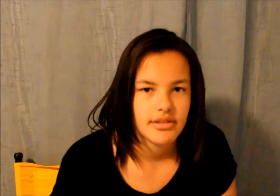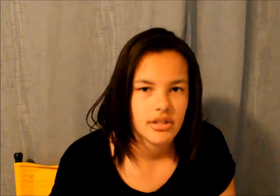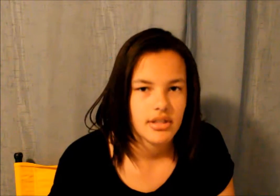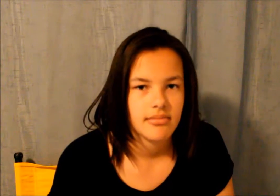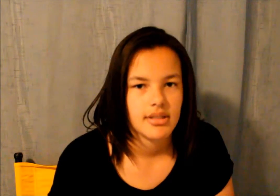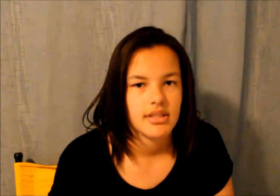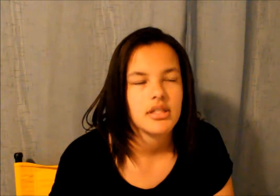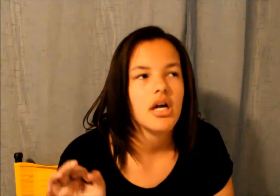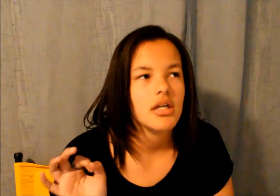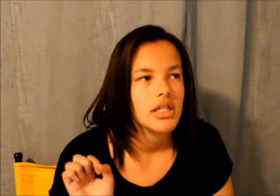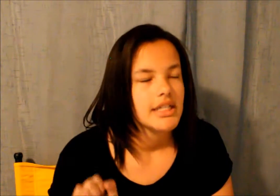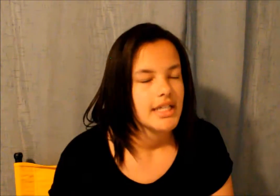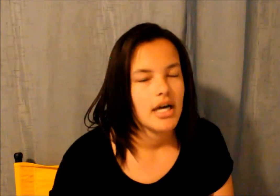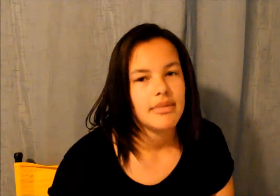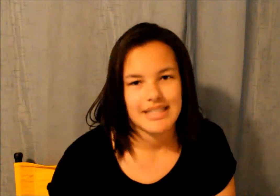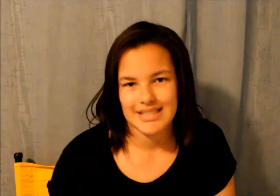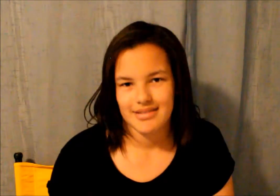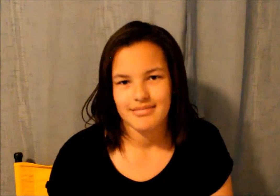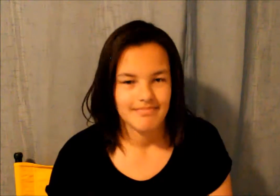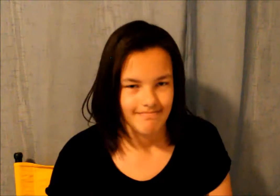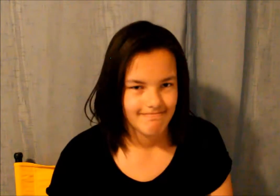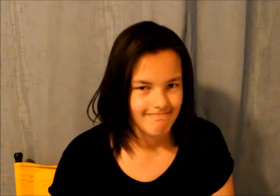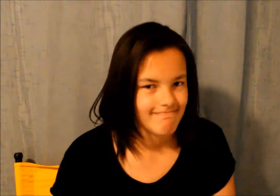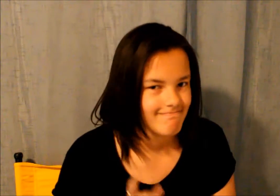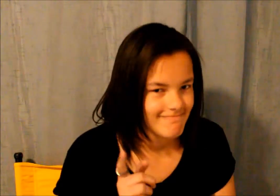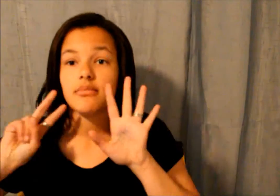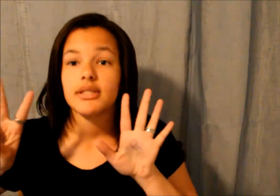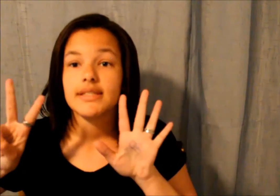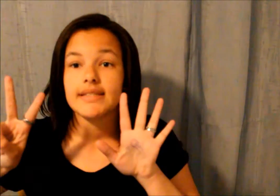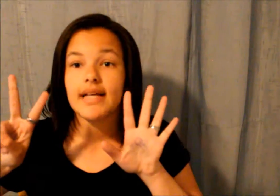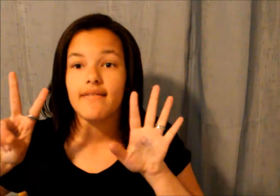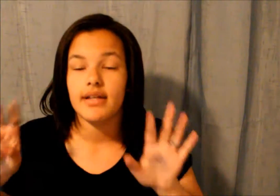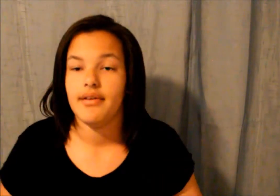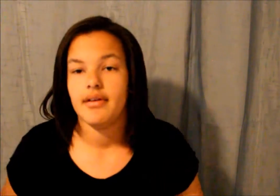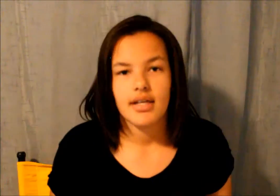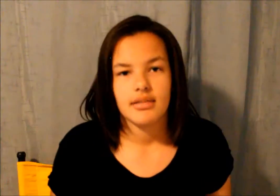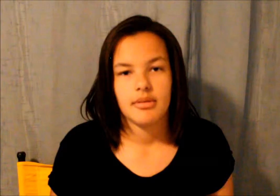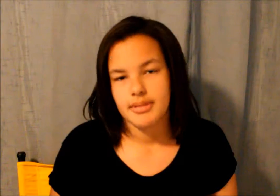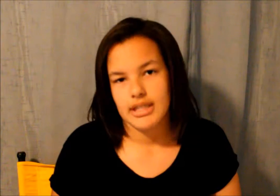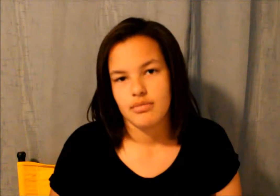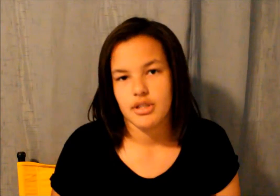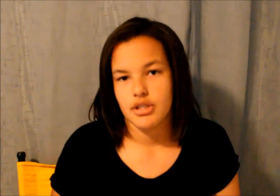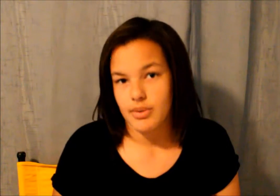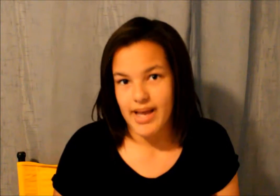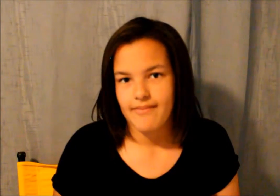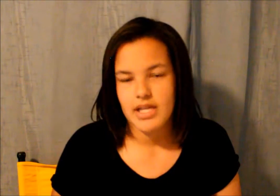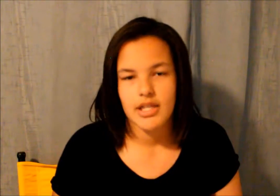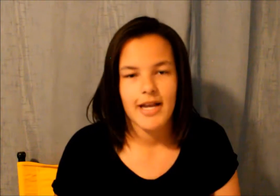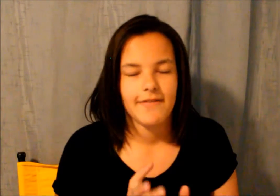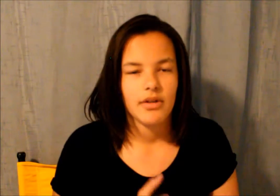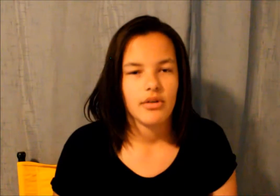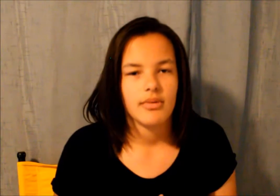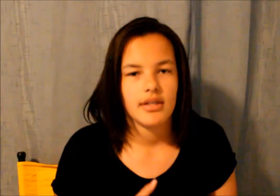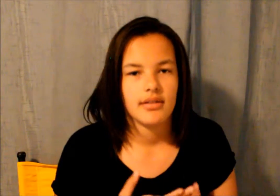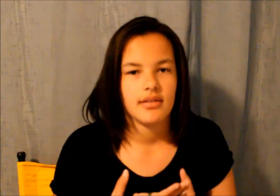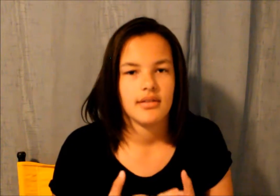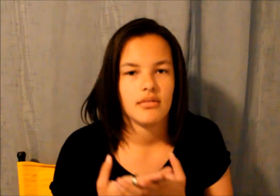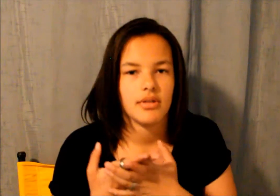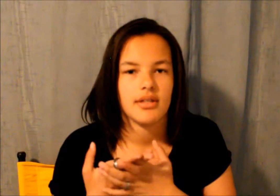their chicken biscuits are amazing number seven i am obsessed with the show catfish and if you don't know what the word